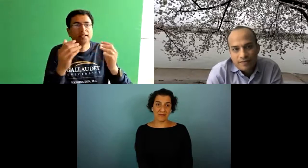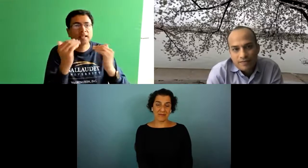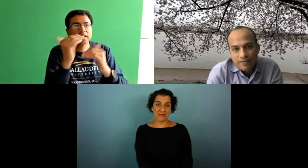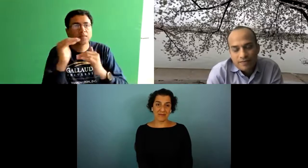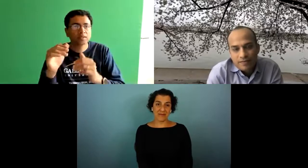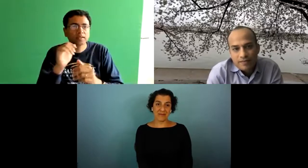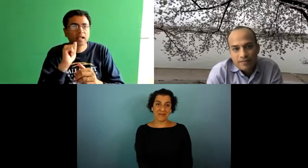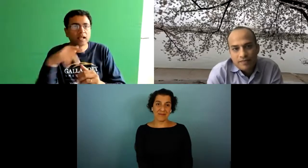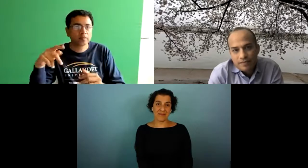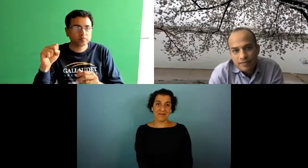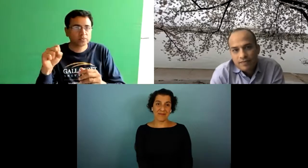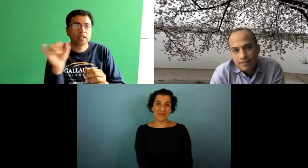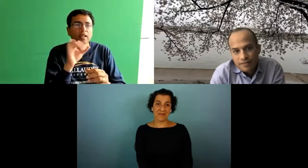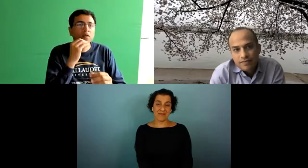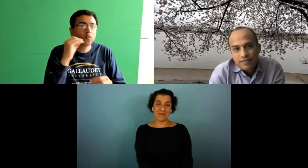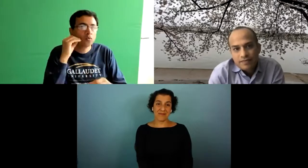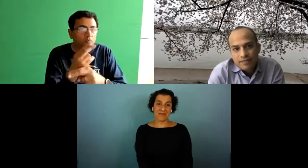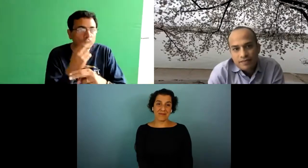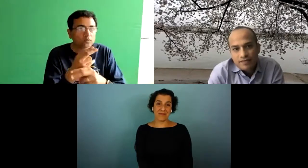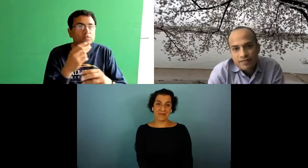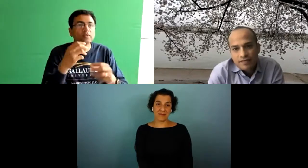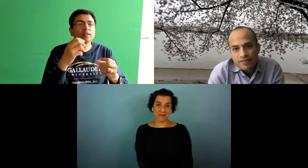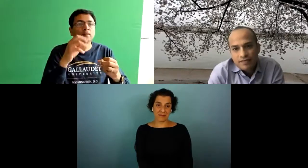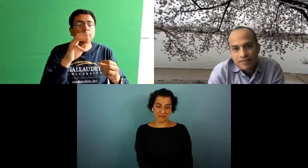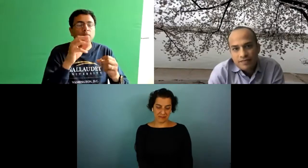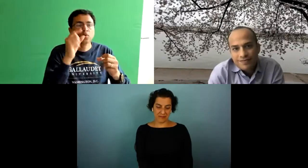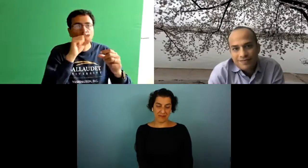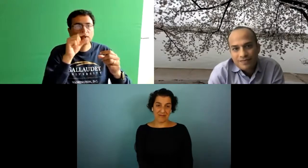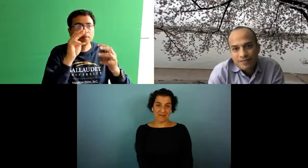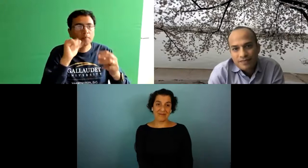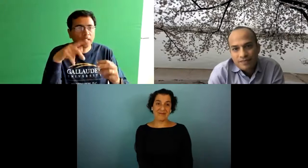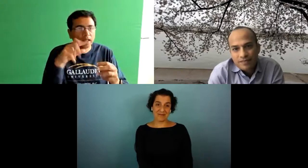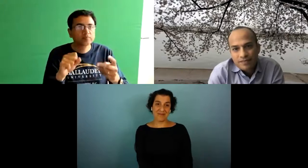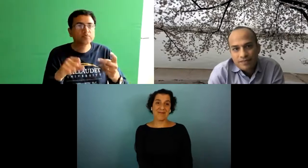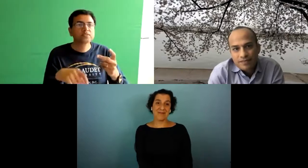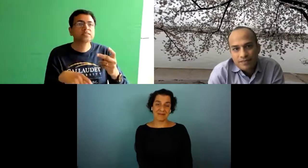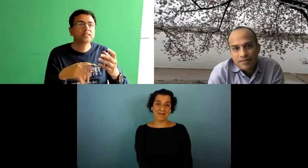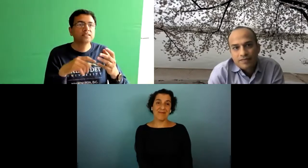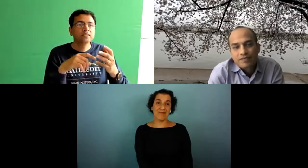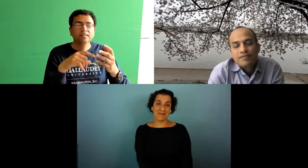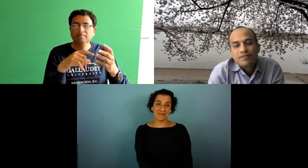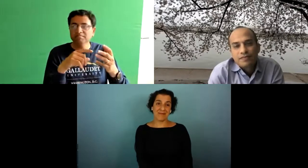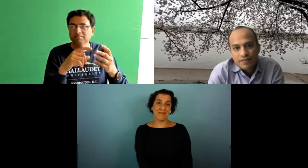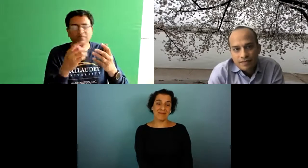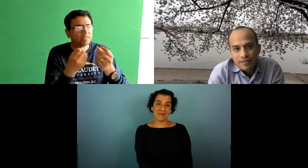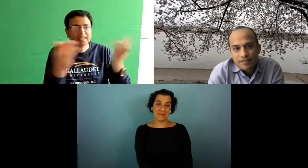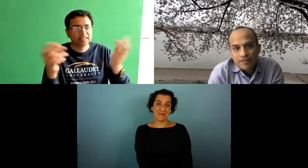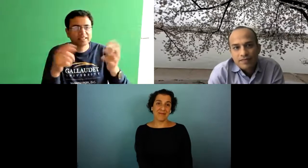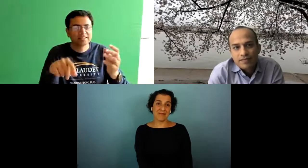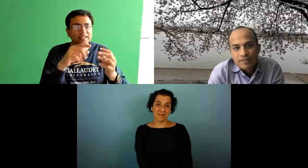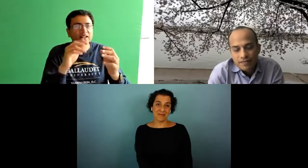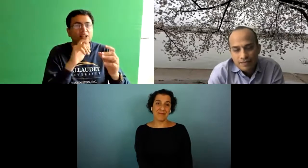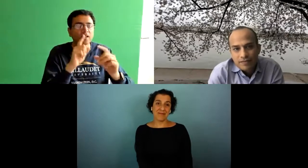think there's a lot more potential um and again limited arenas with apps like google maps home based